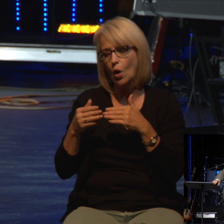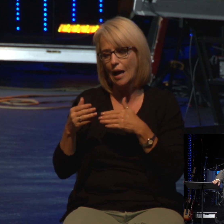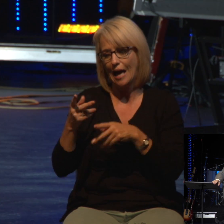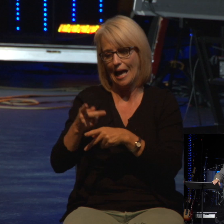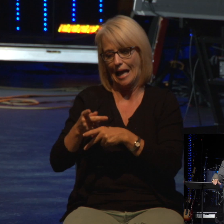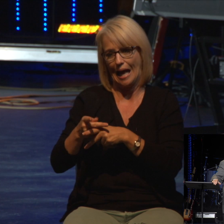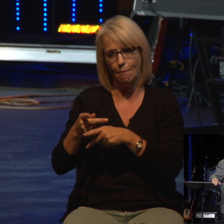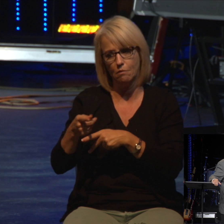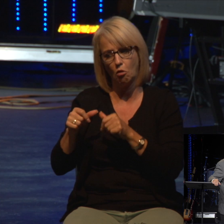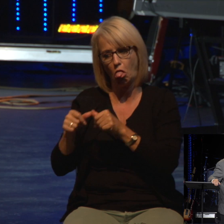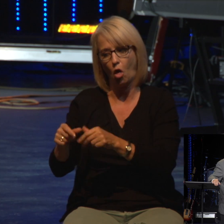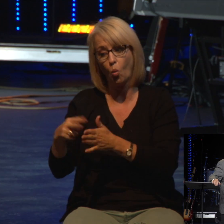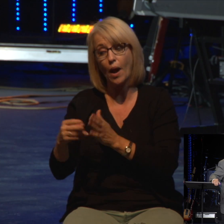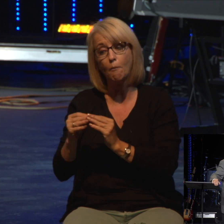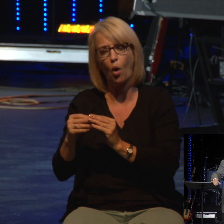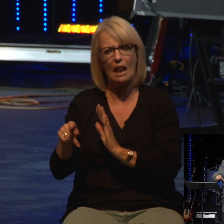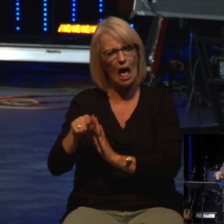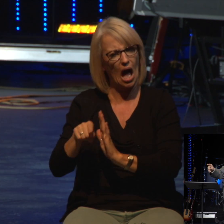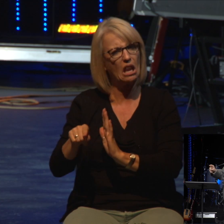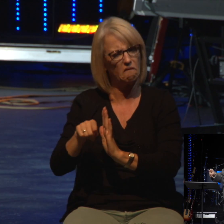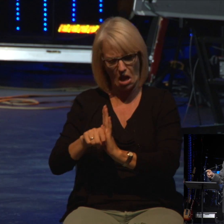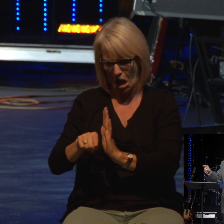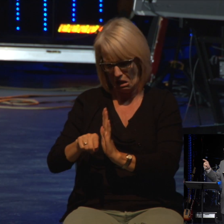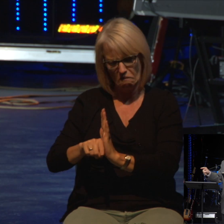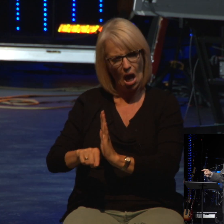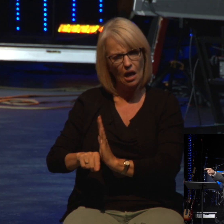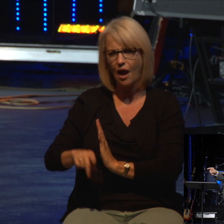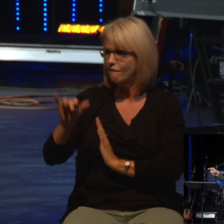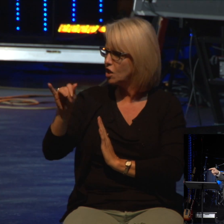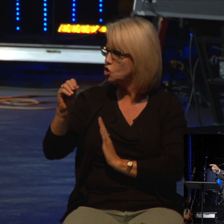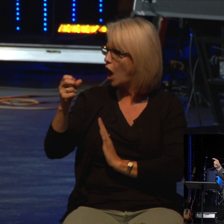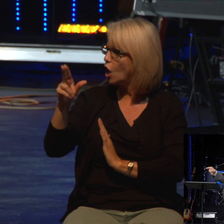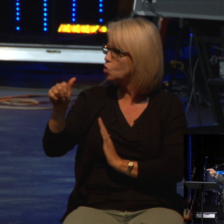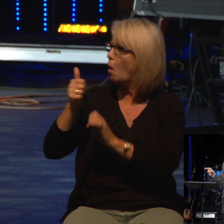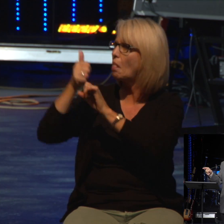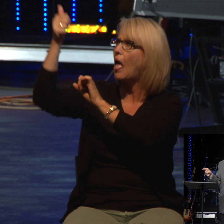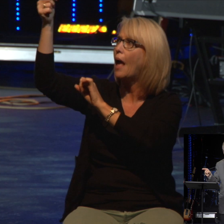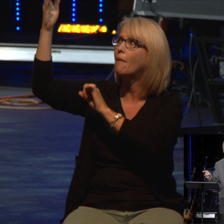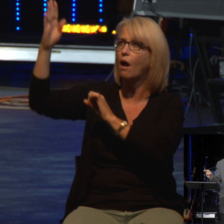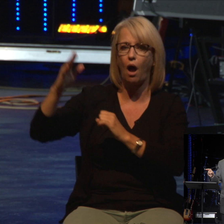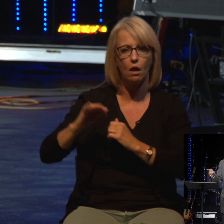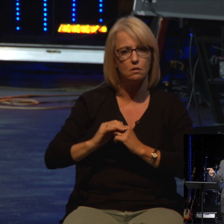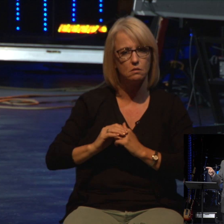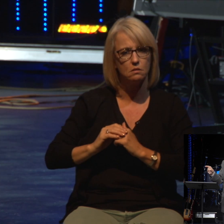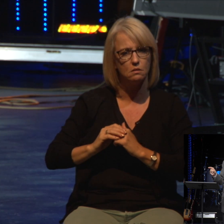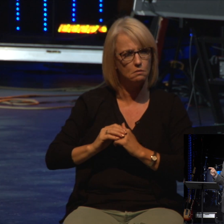it's a very negative prayer. And everything about that prayer is blaming God. That's about